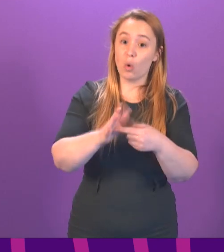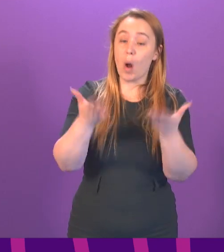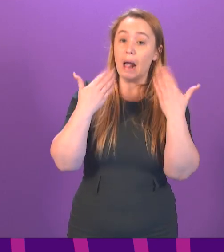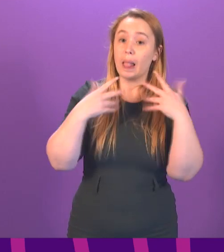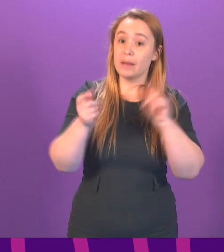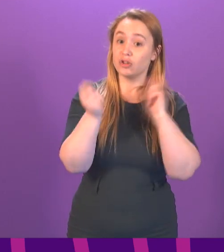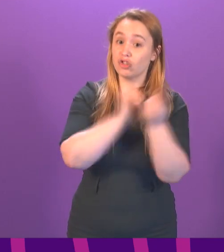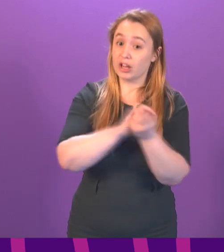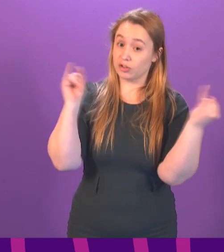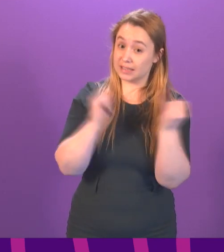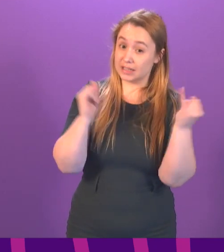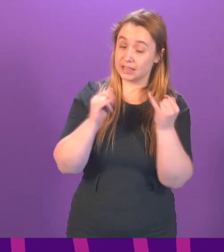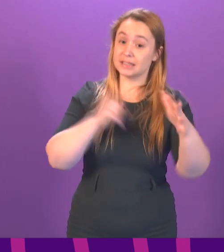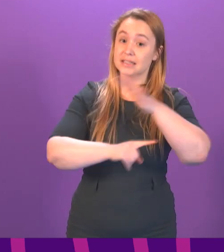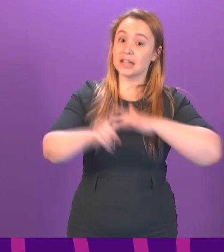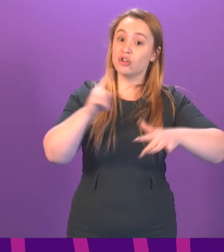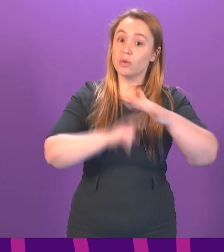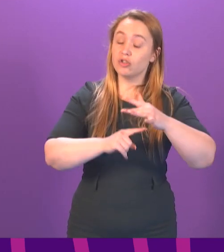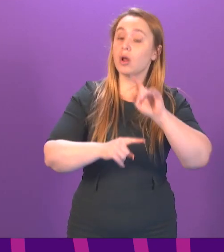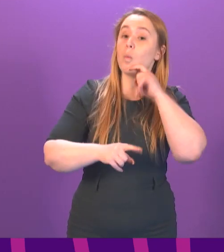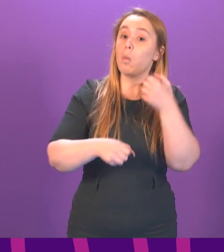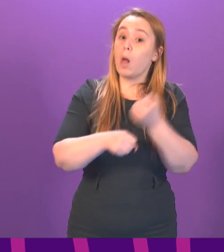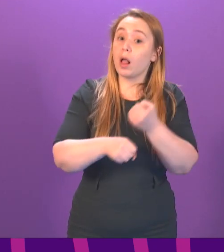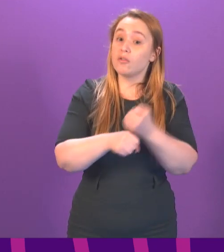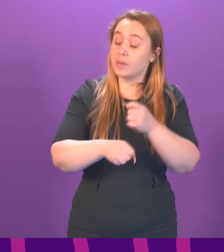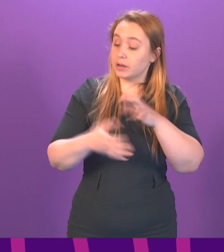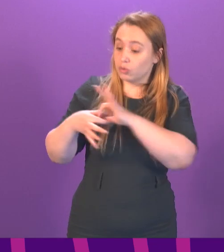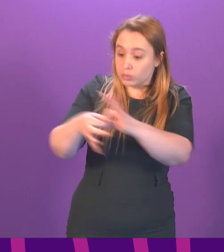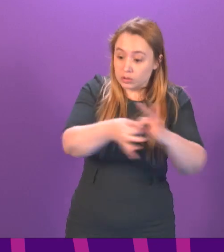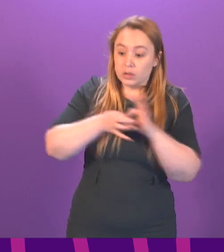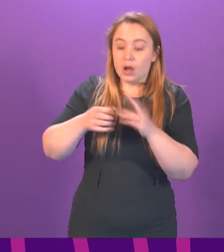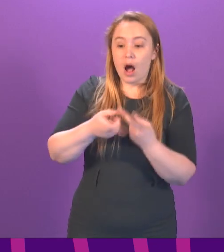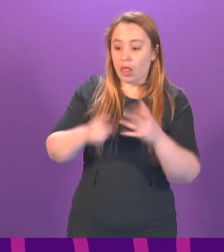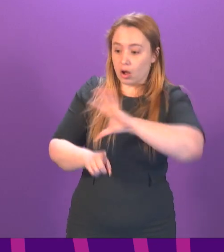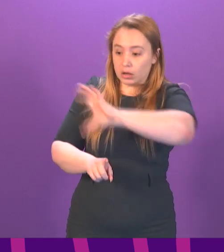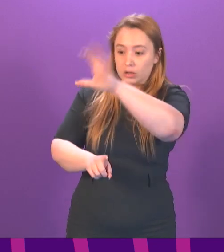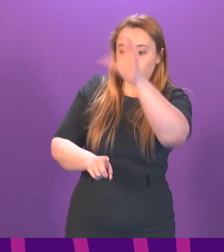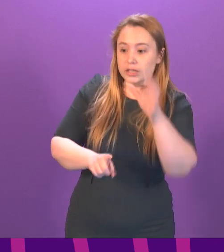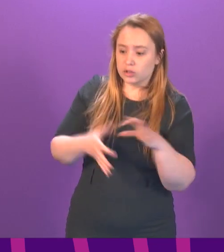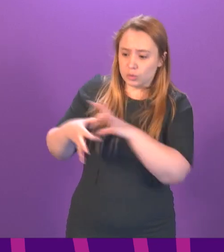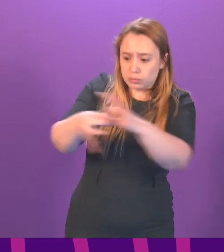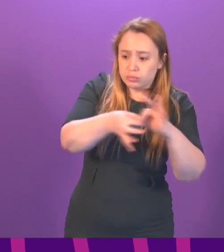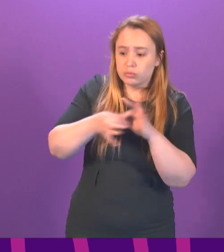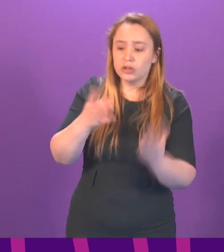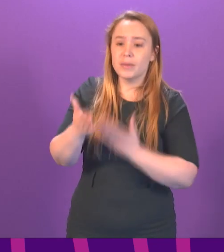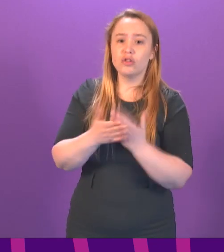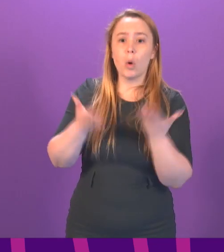In view of this serious situation, will the government redouble its ongoing work in cooperation with other nations to evict catastrophic climate change?